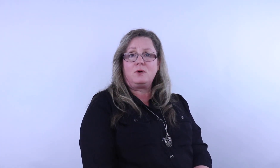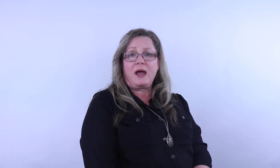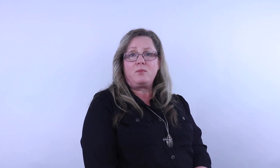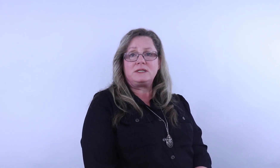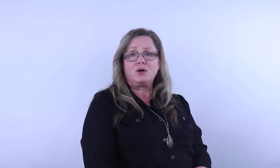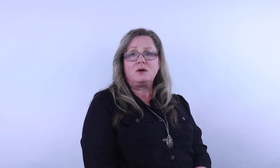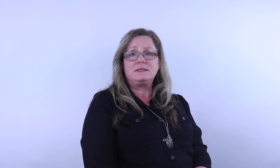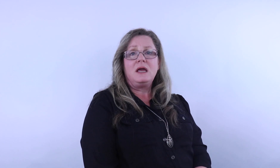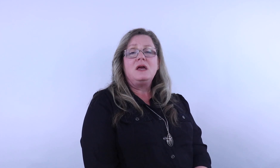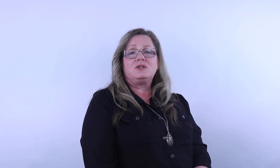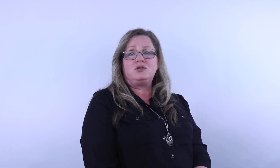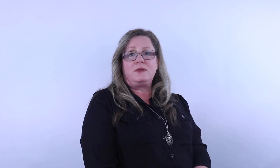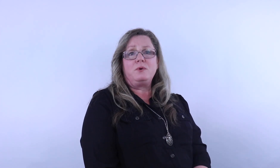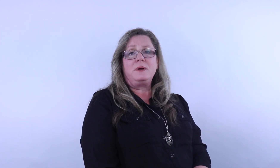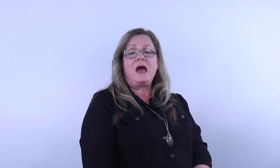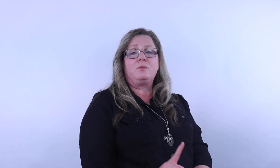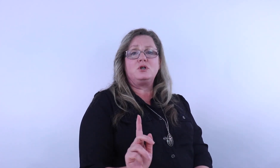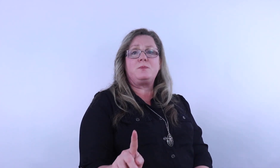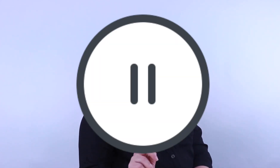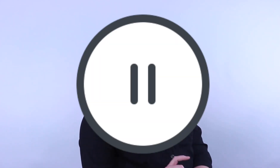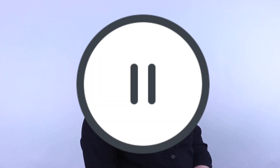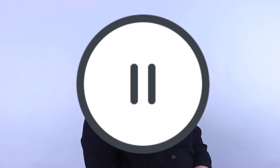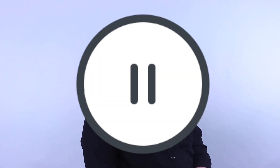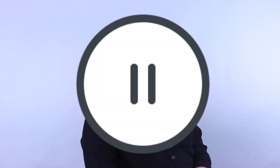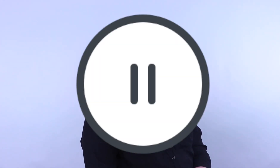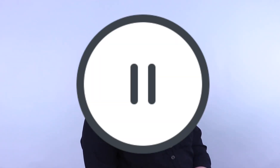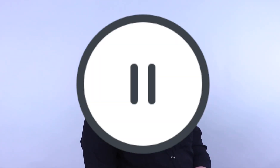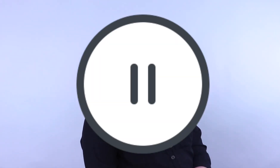Okay boys and girls? So let's do that with me now. Push pause and practice turn and talk.